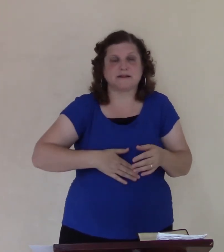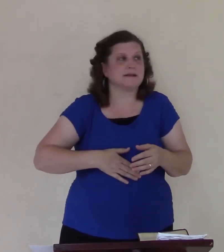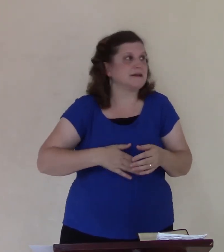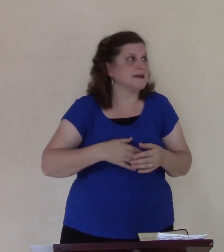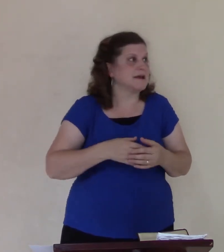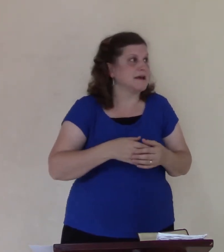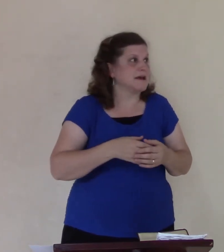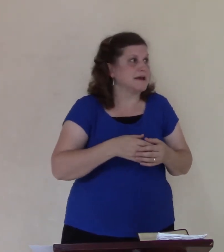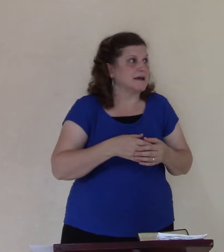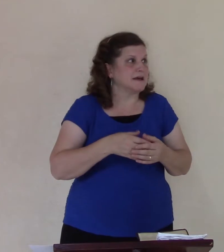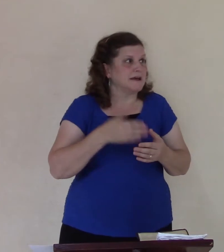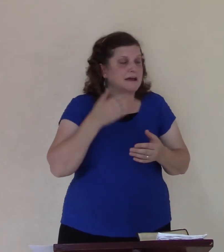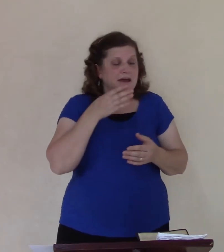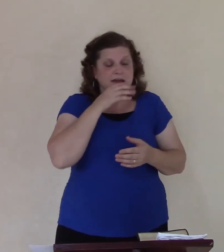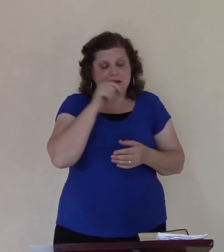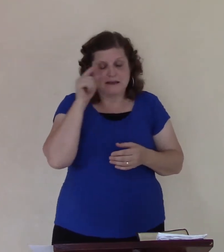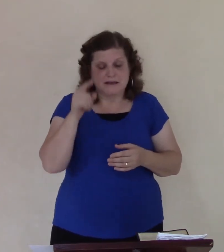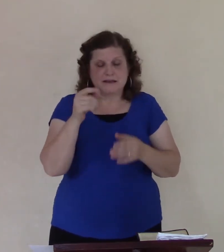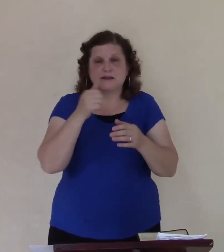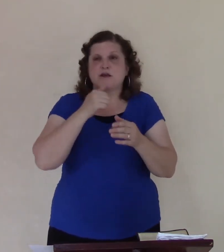In the belly of the whale, he's promising God everything.